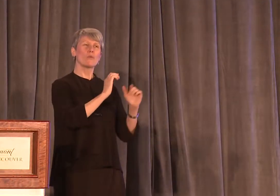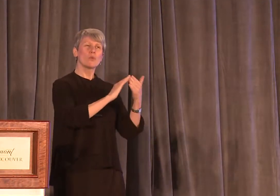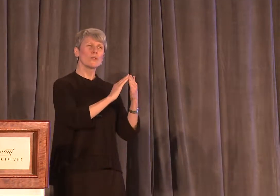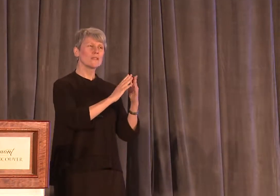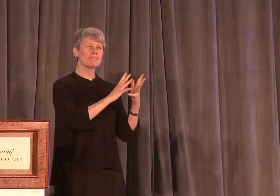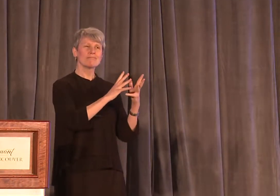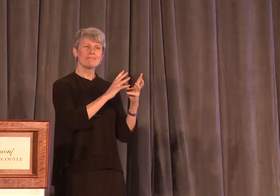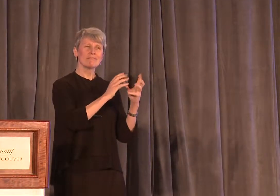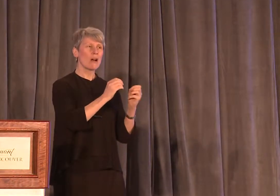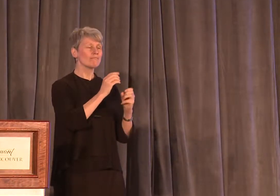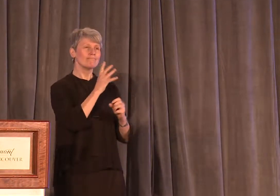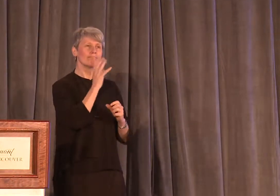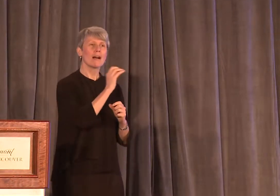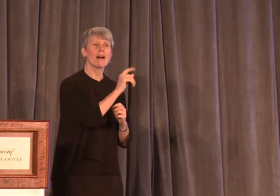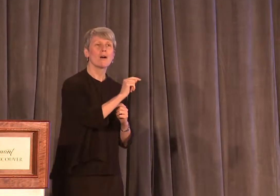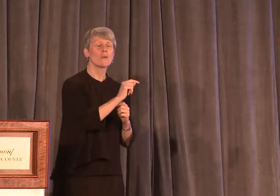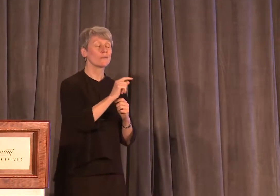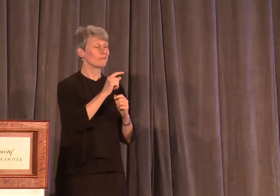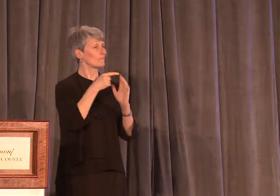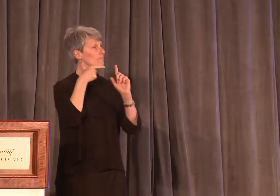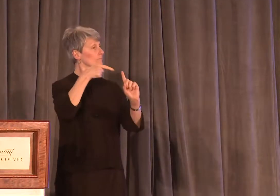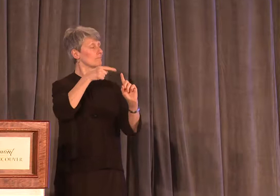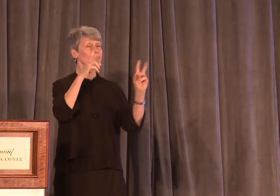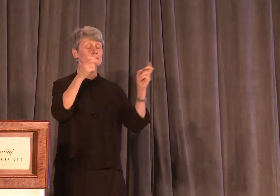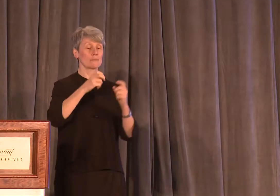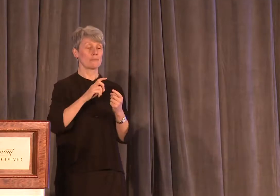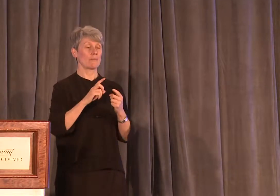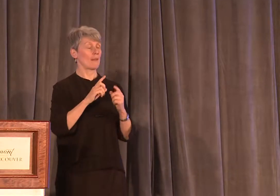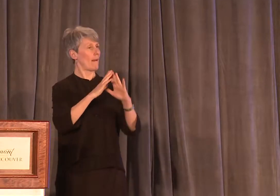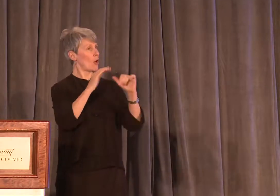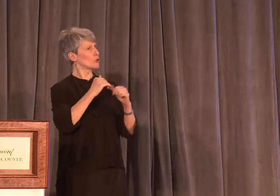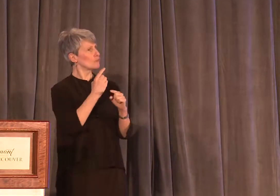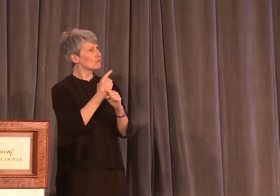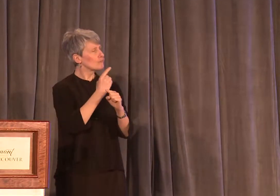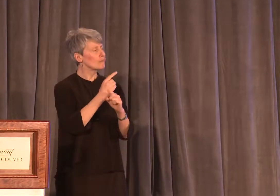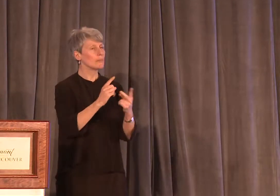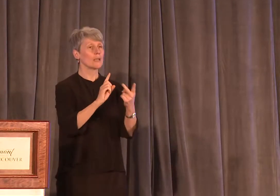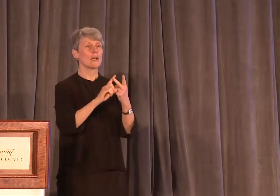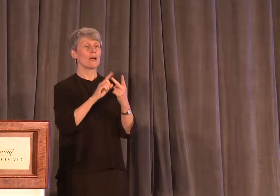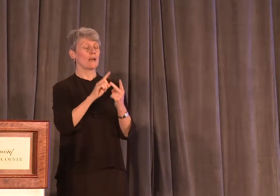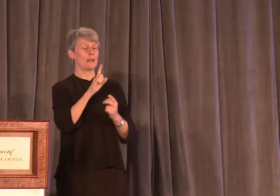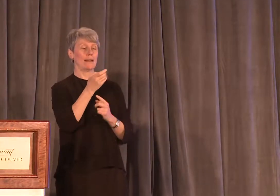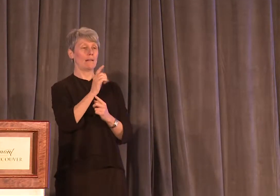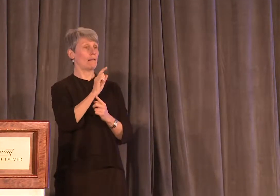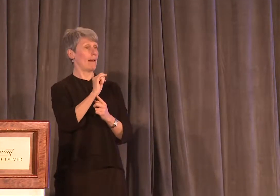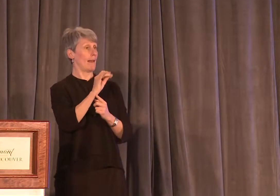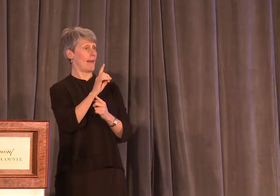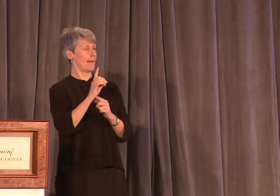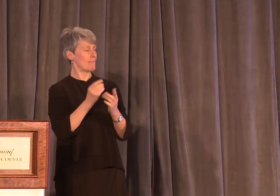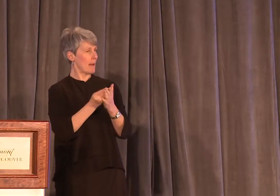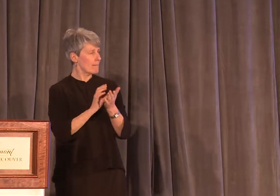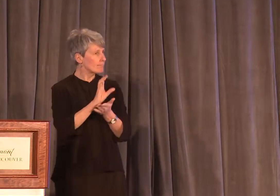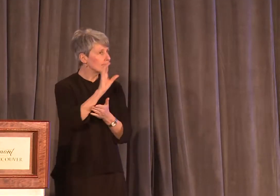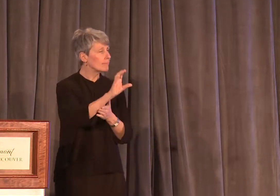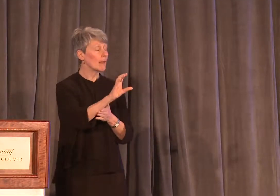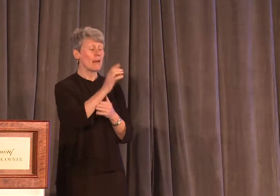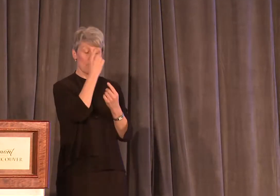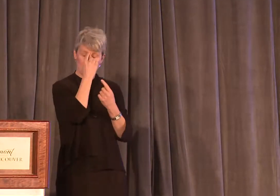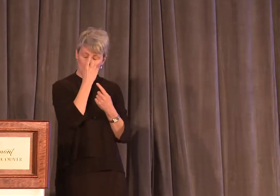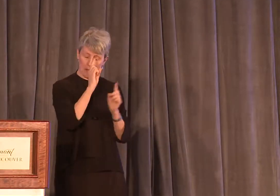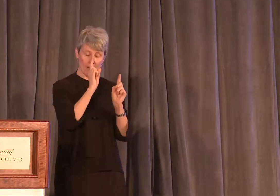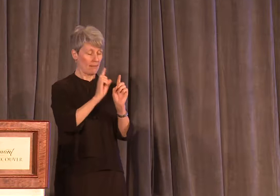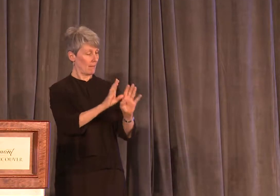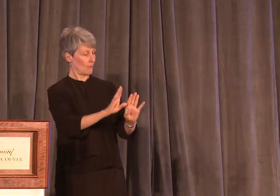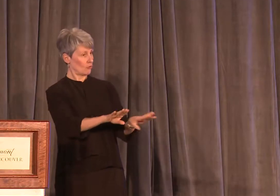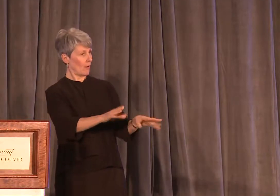like affordable housing, reinvesting in legal aid, and finally, investing in